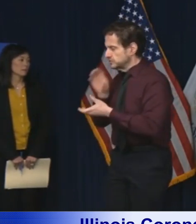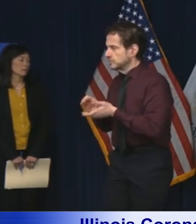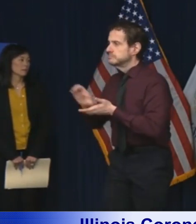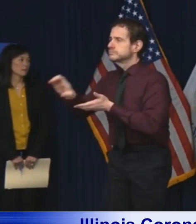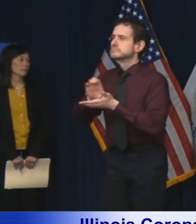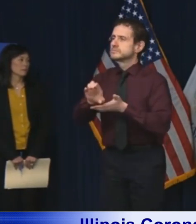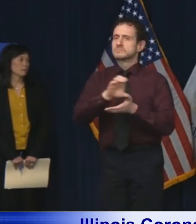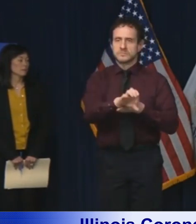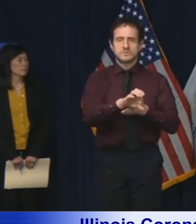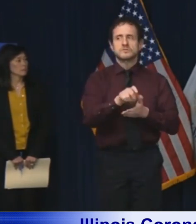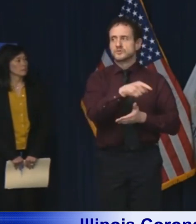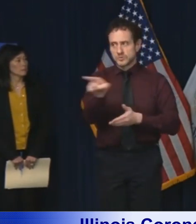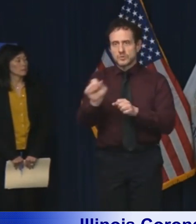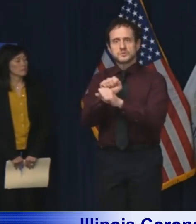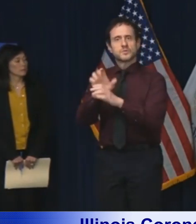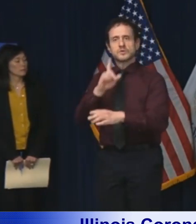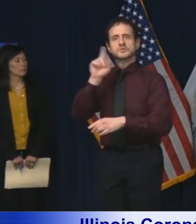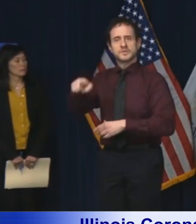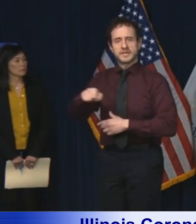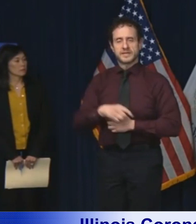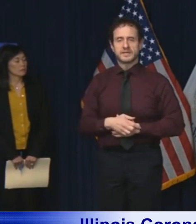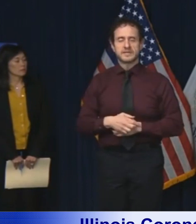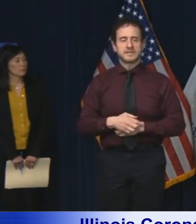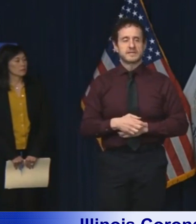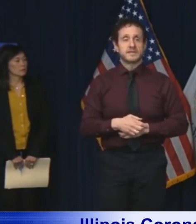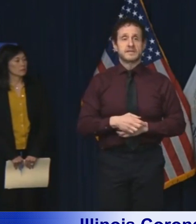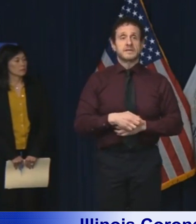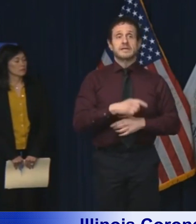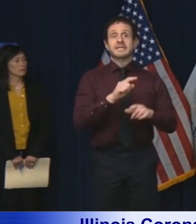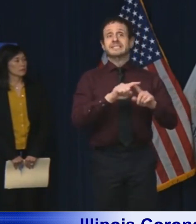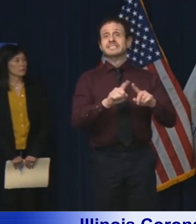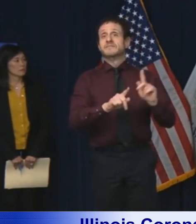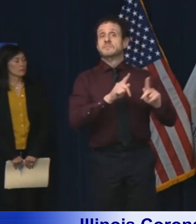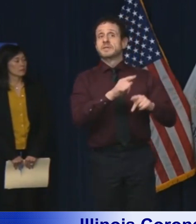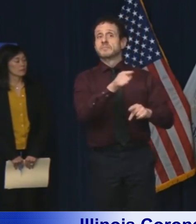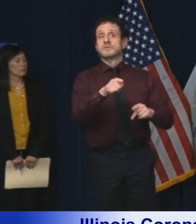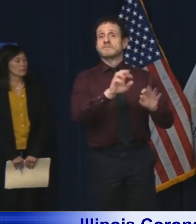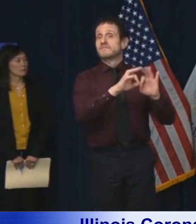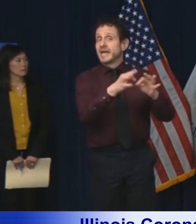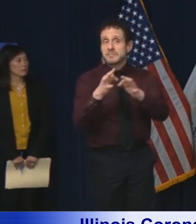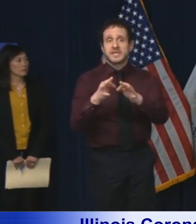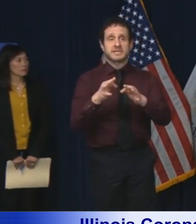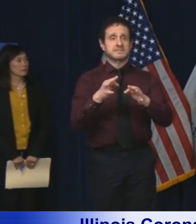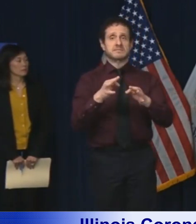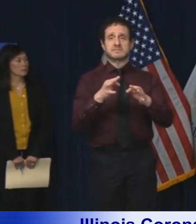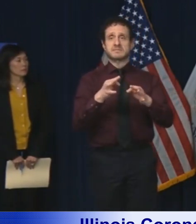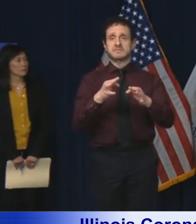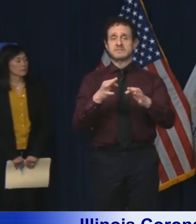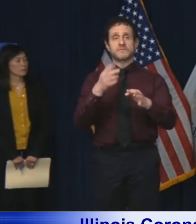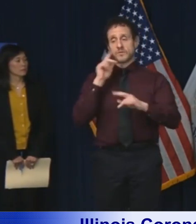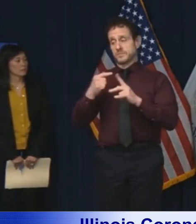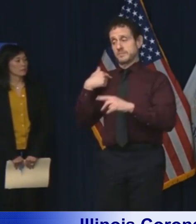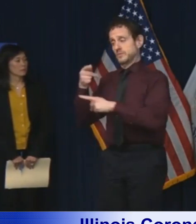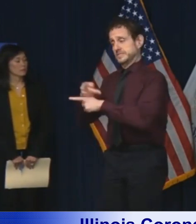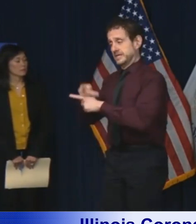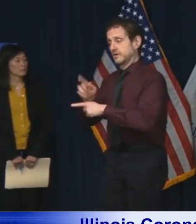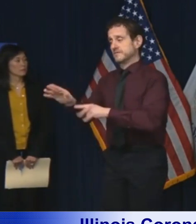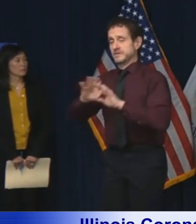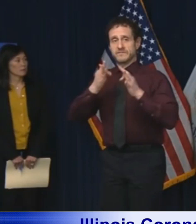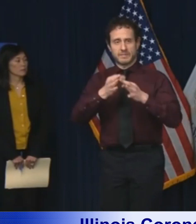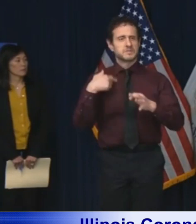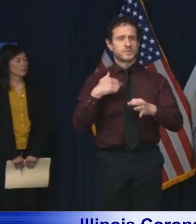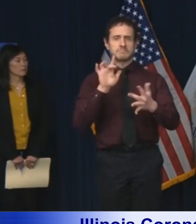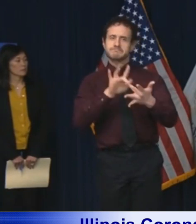and communicating regular updates to family members and other designated contacts of those that are in the state's care.